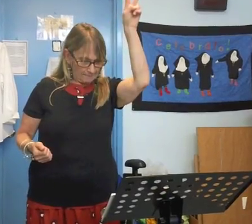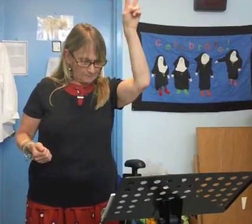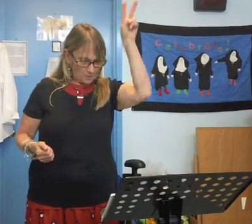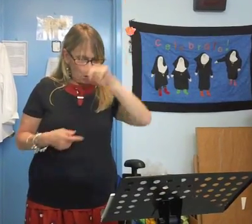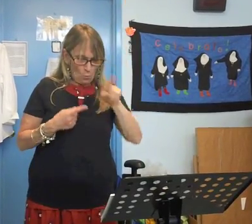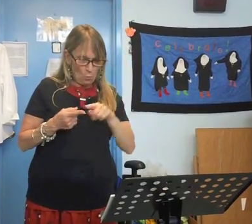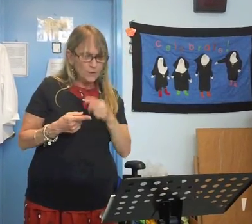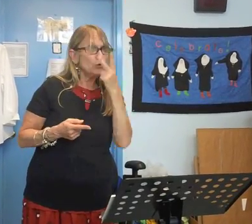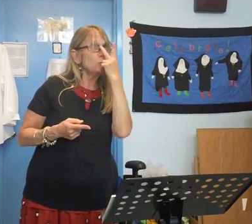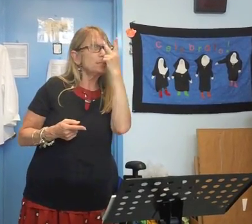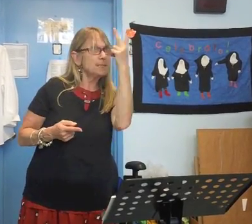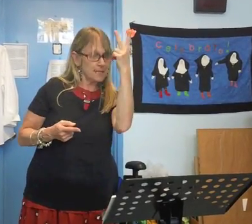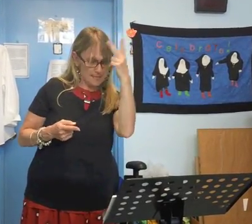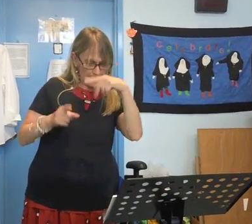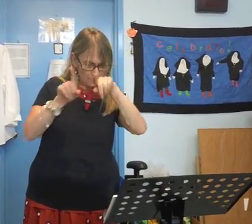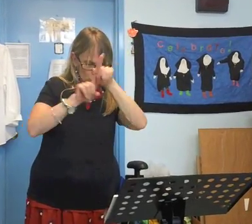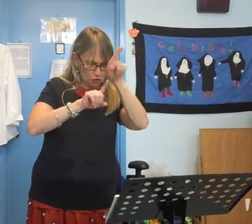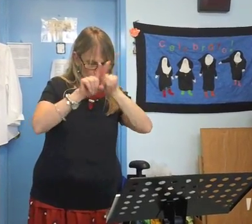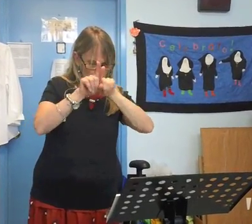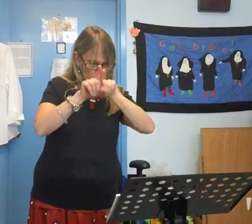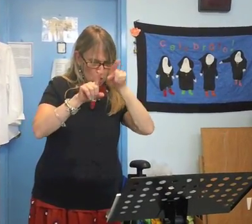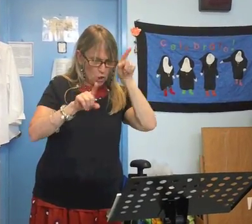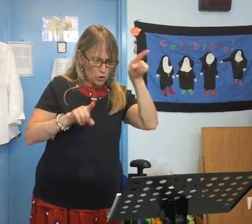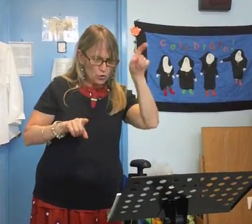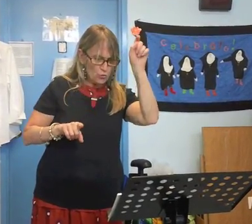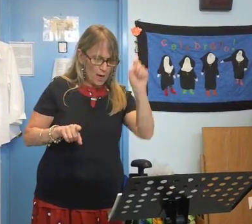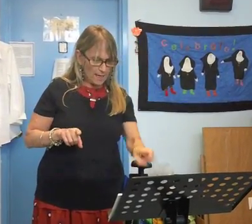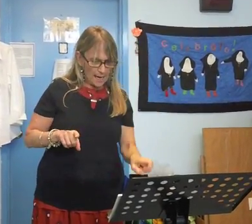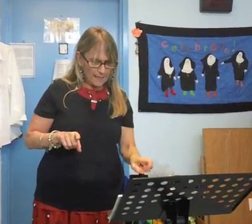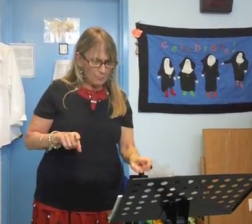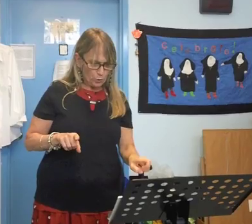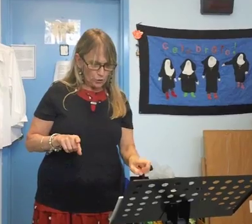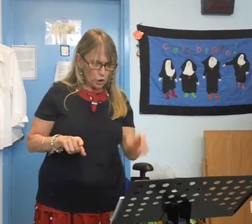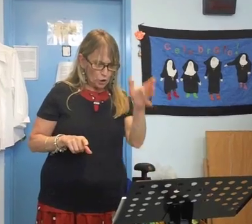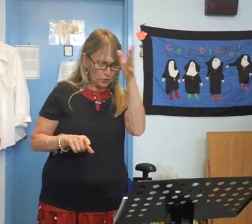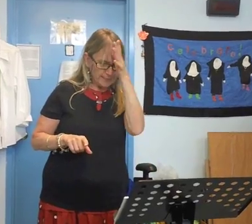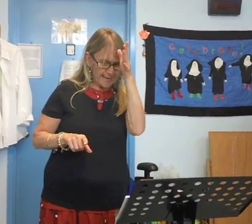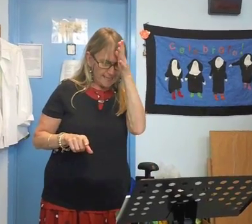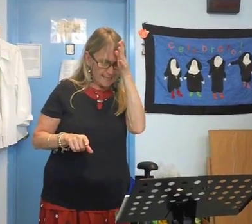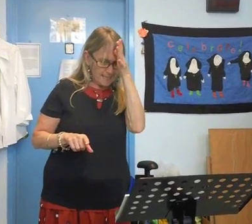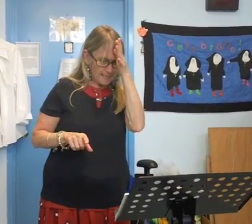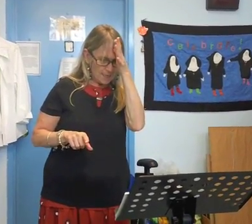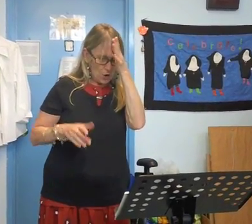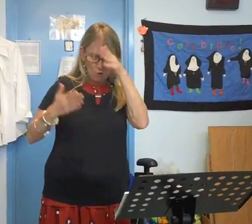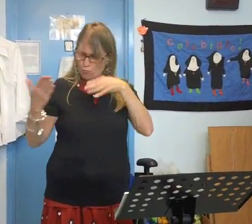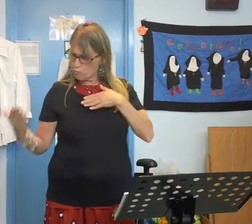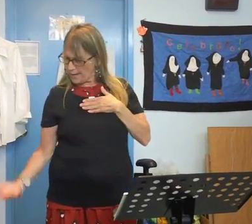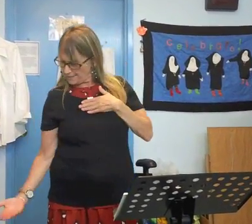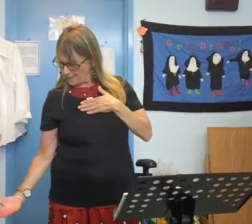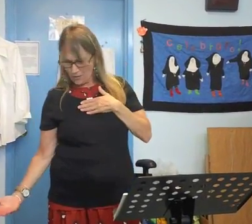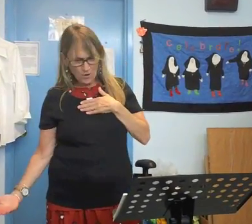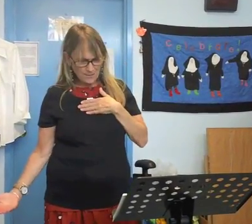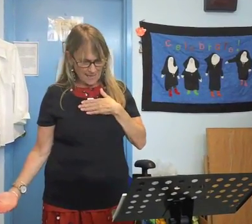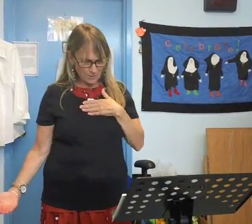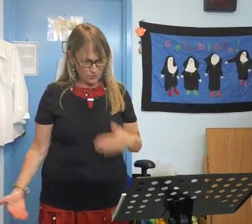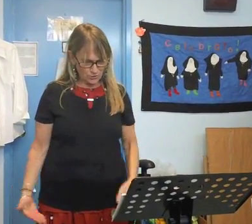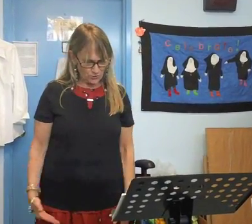when you see them stars you gotta put your daddy right there next to you